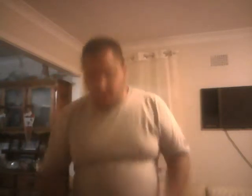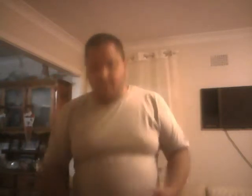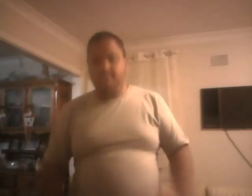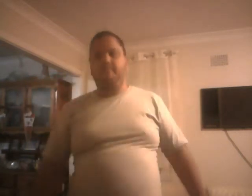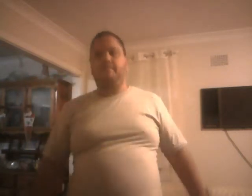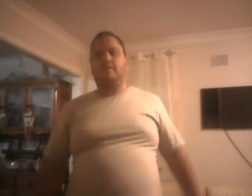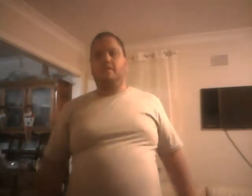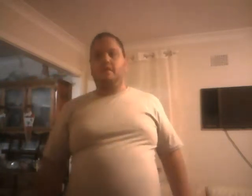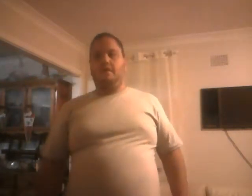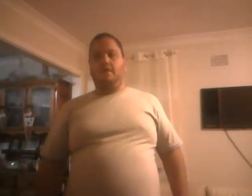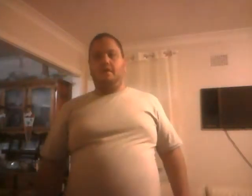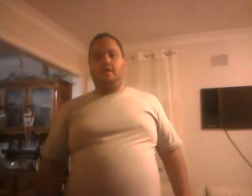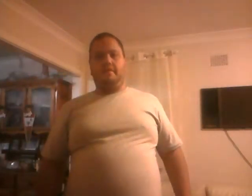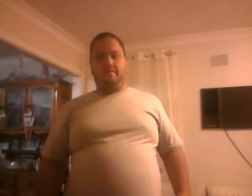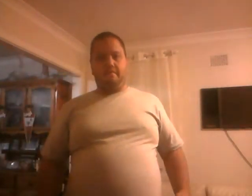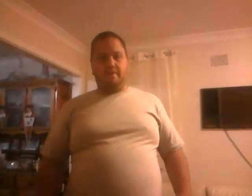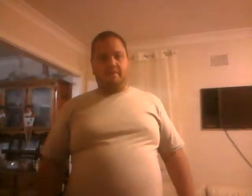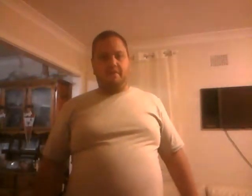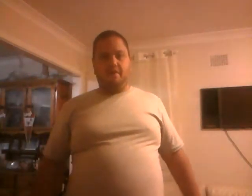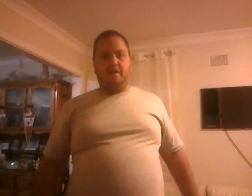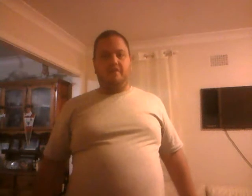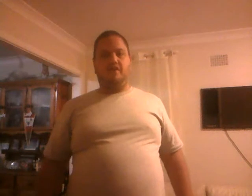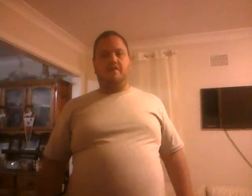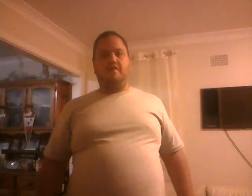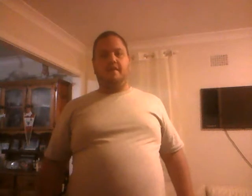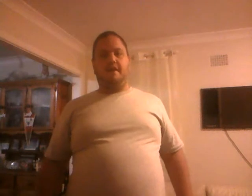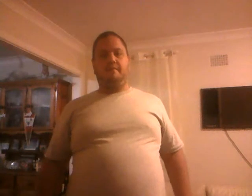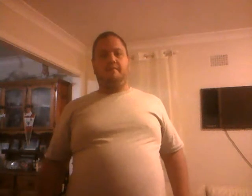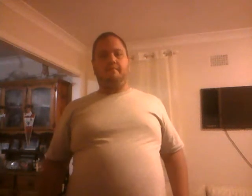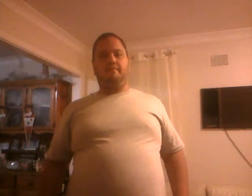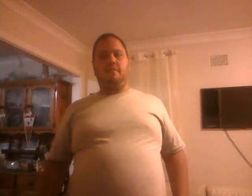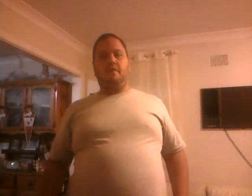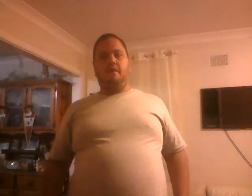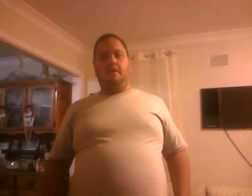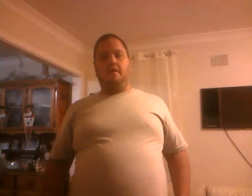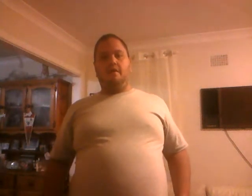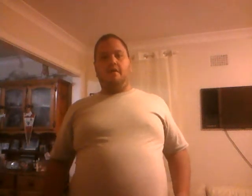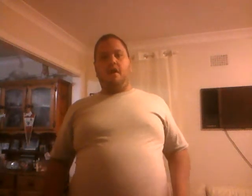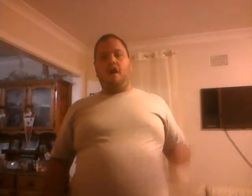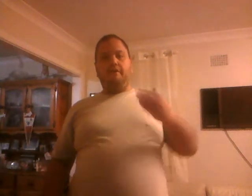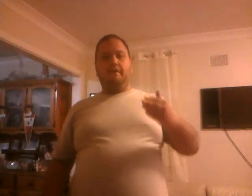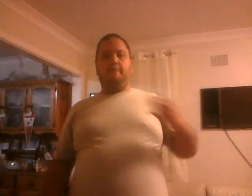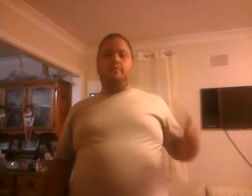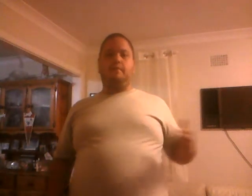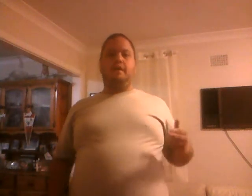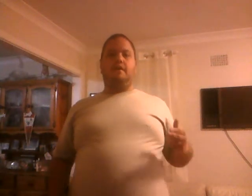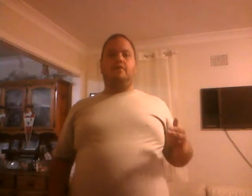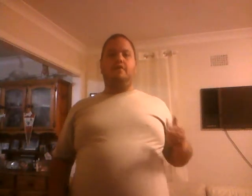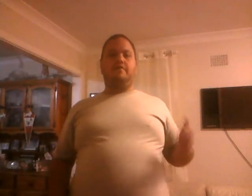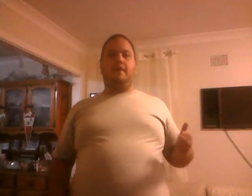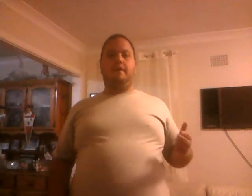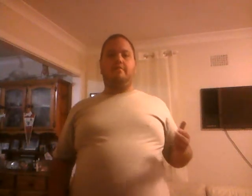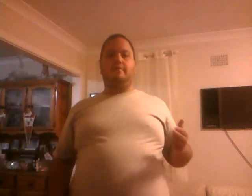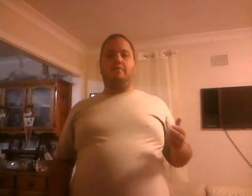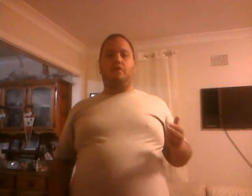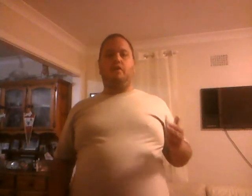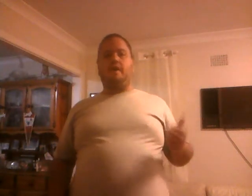flowy, like the flowy shirts and that. Only for them to be criticized, and be called